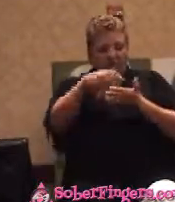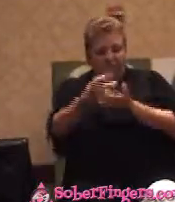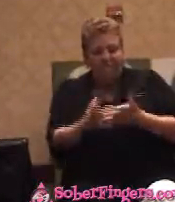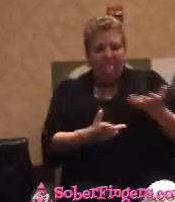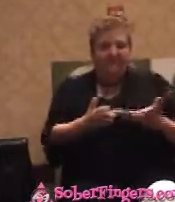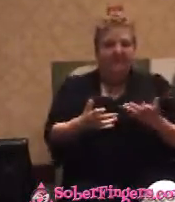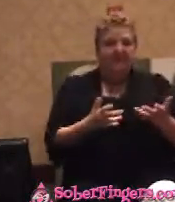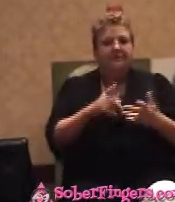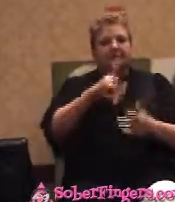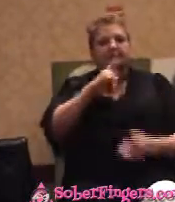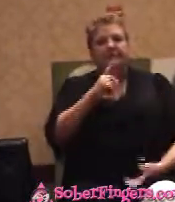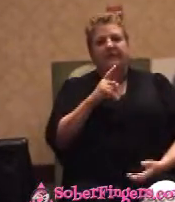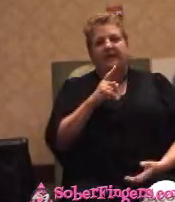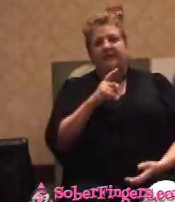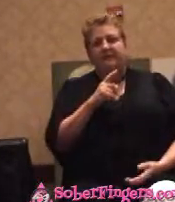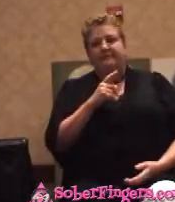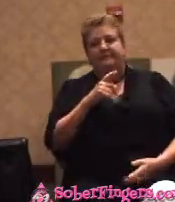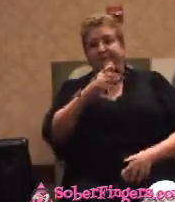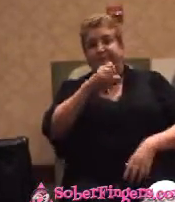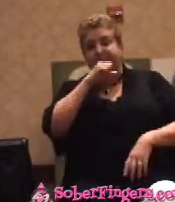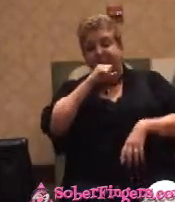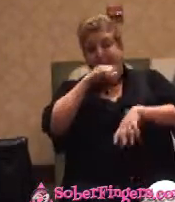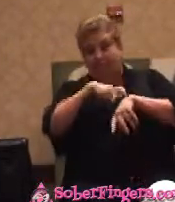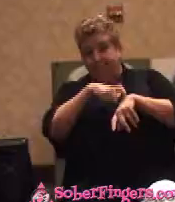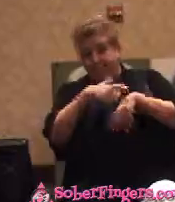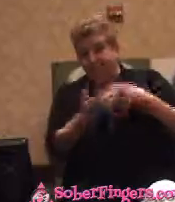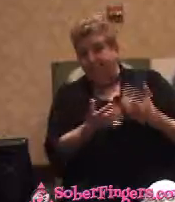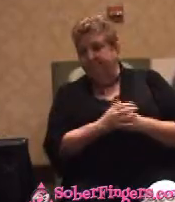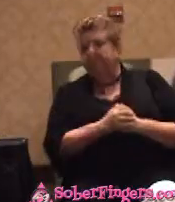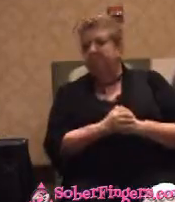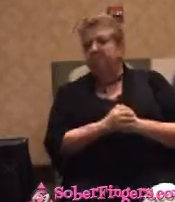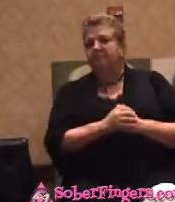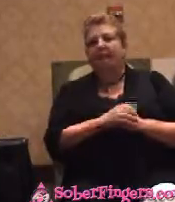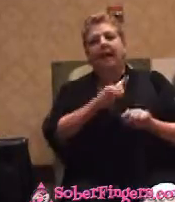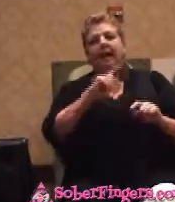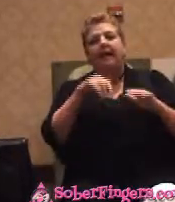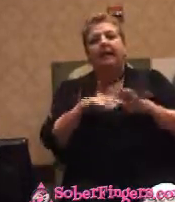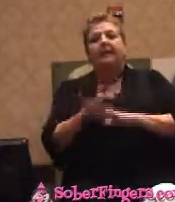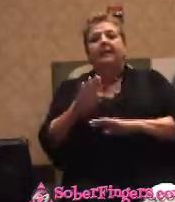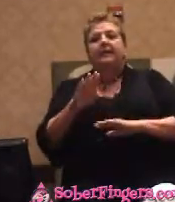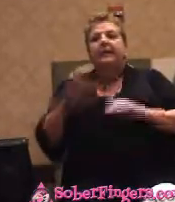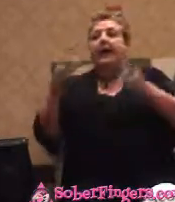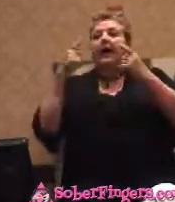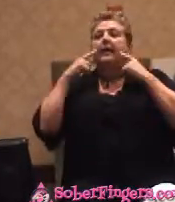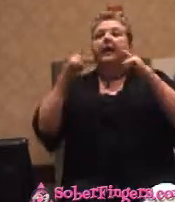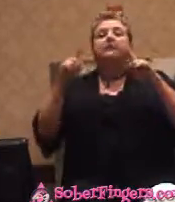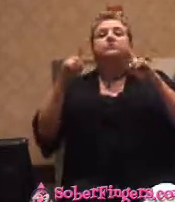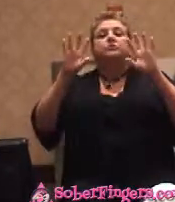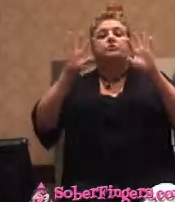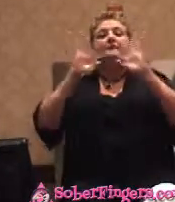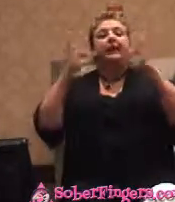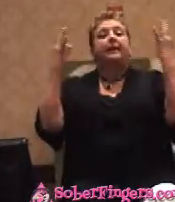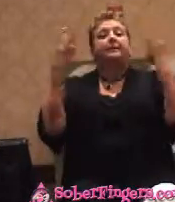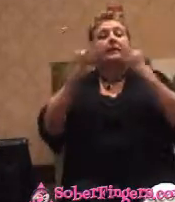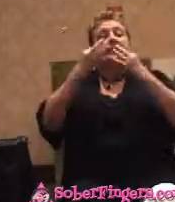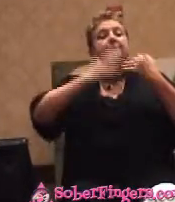and tired about it at some time. And I came in and announced to the family, my father and mother, that